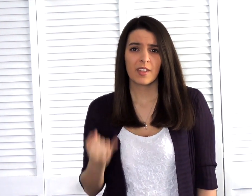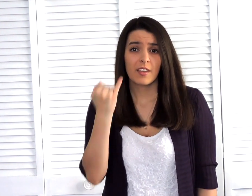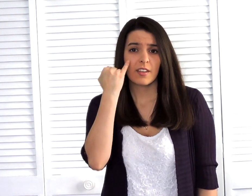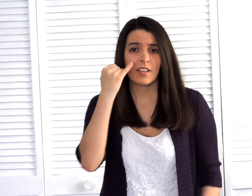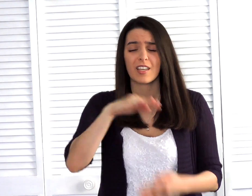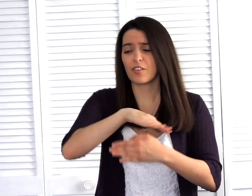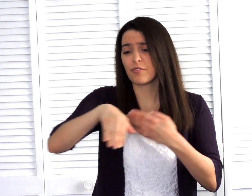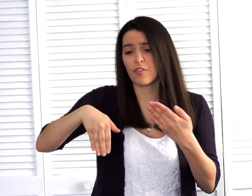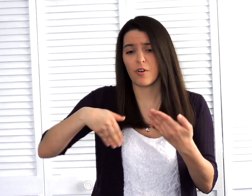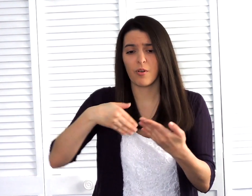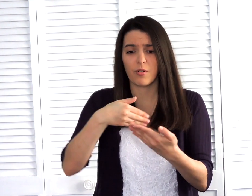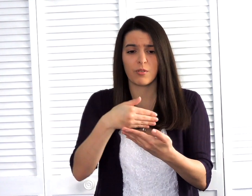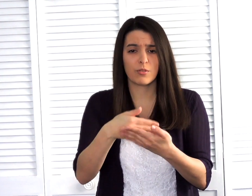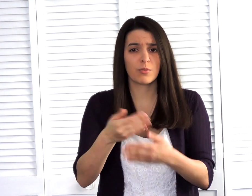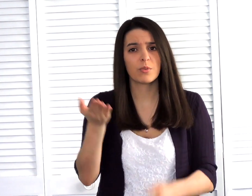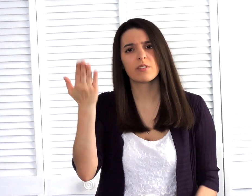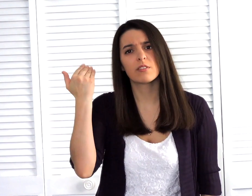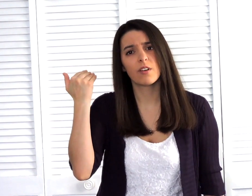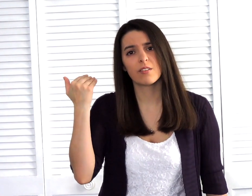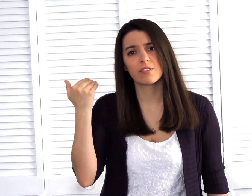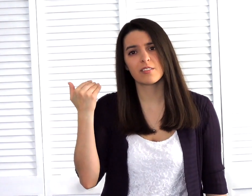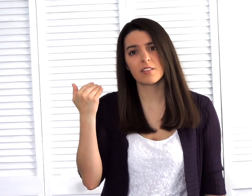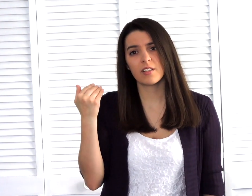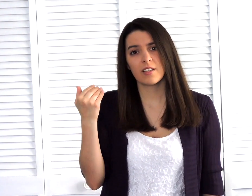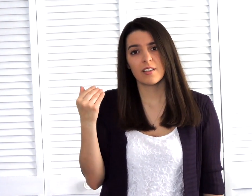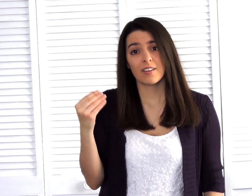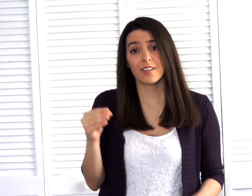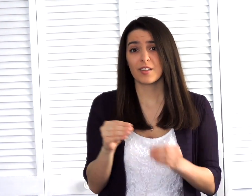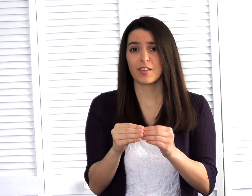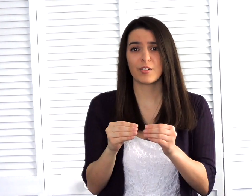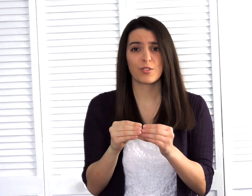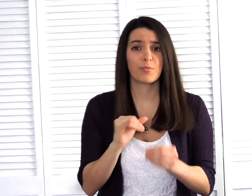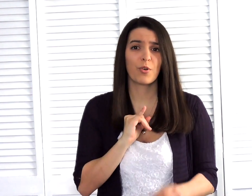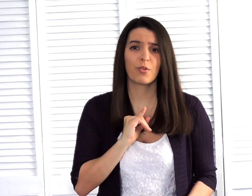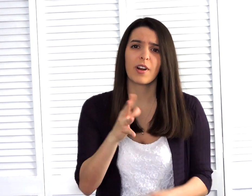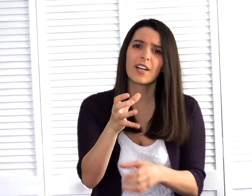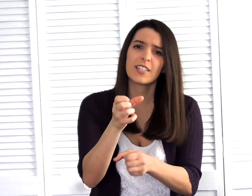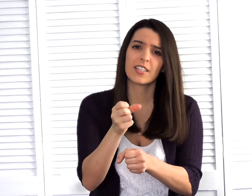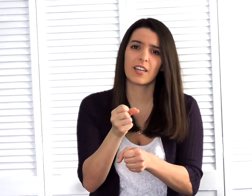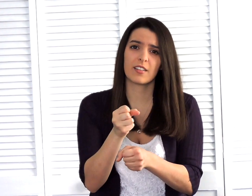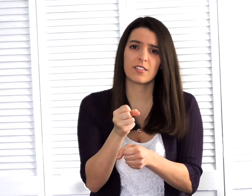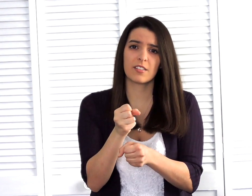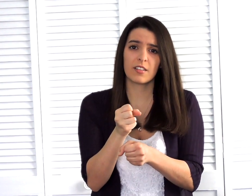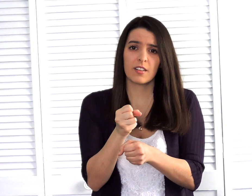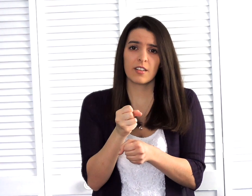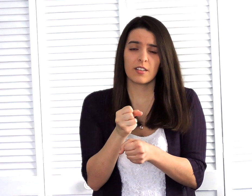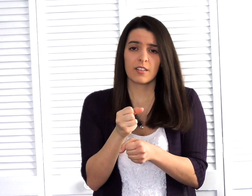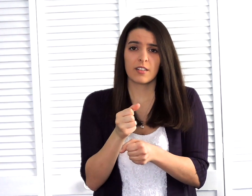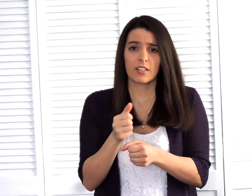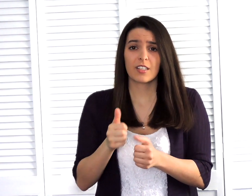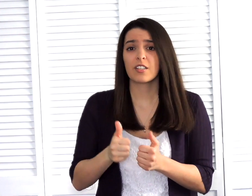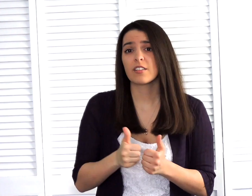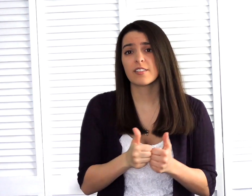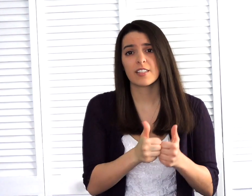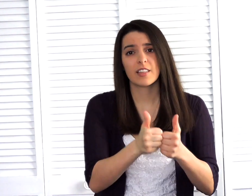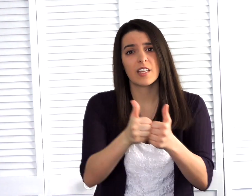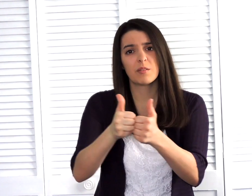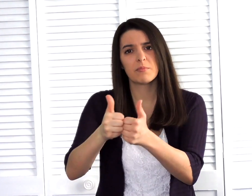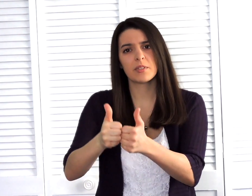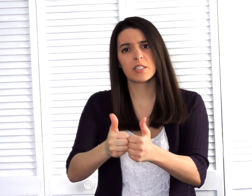If all was lost, there's more I gained, cause it led me